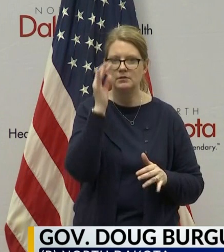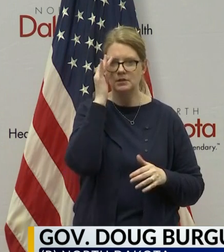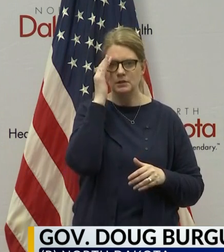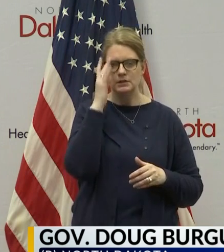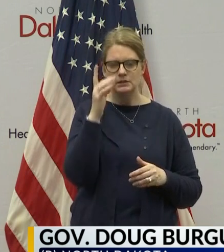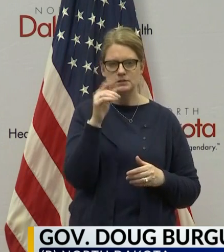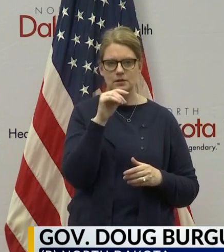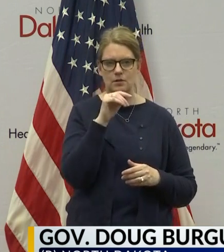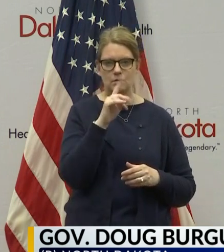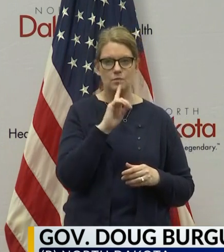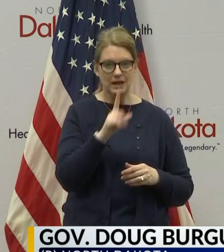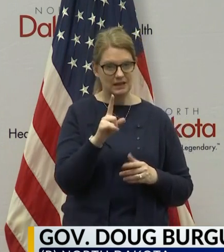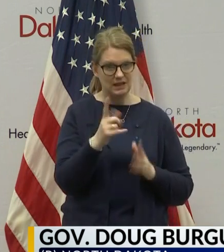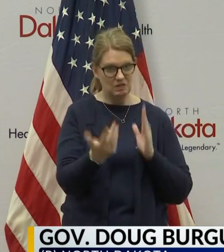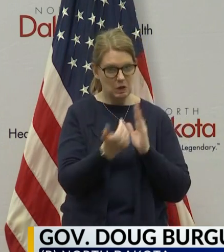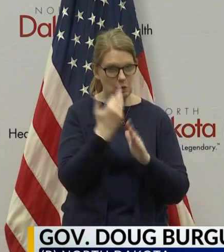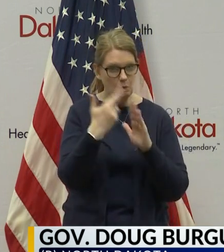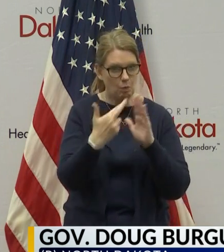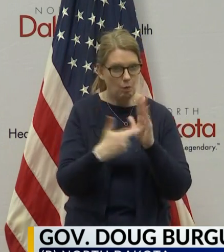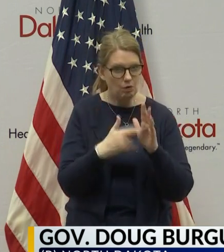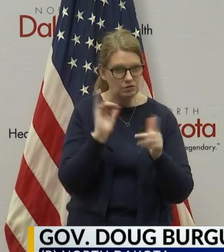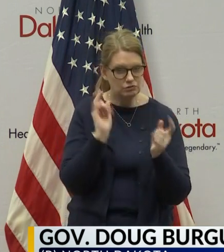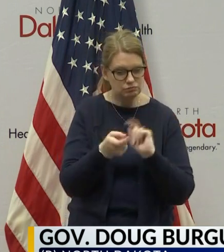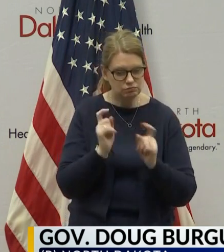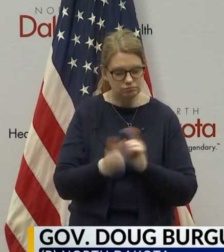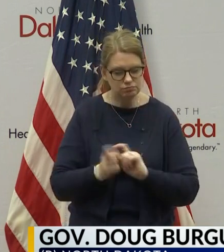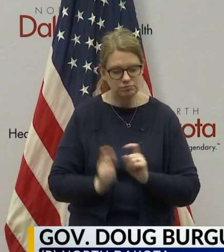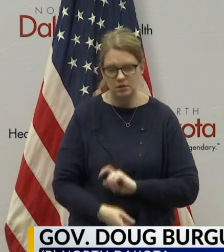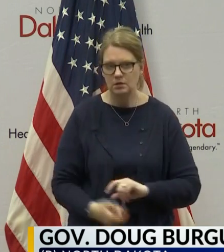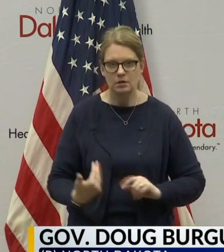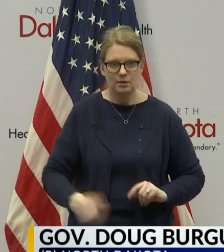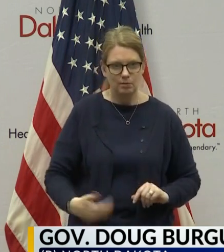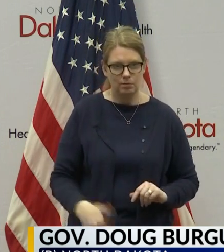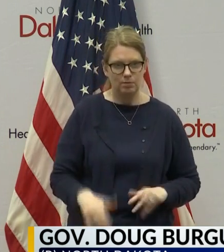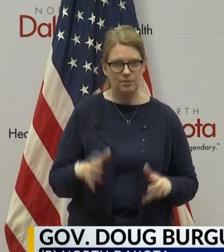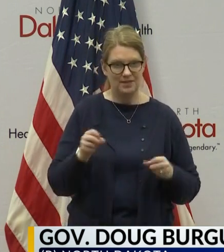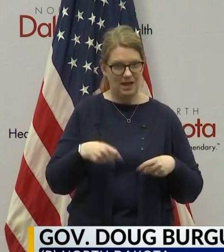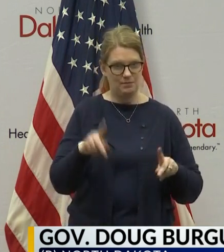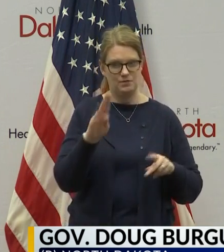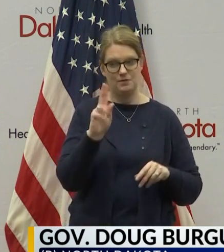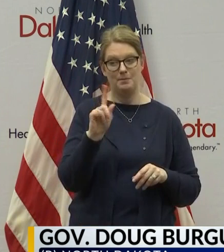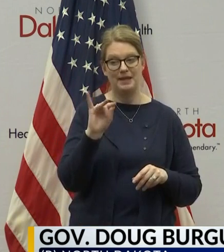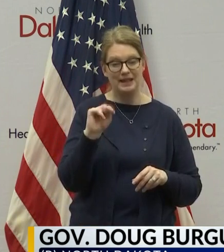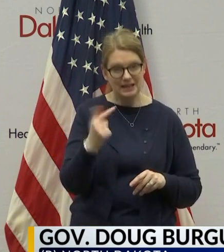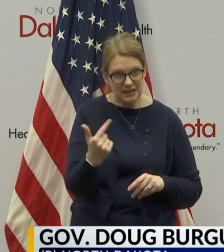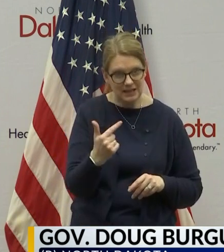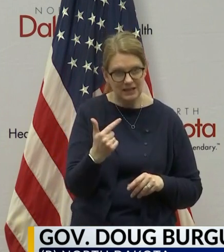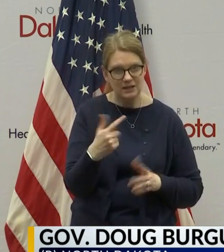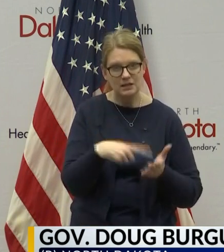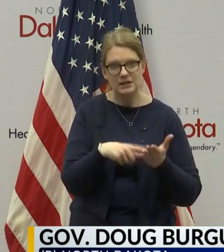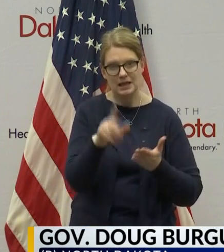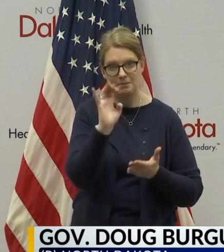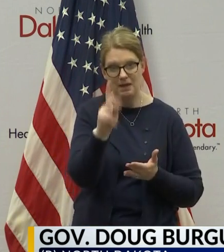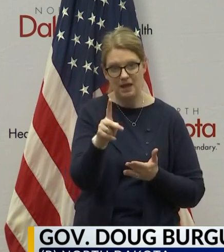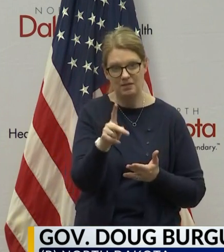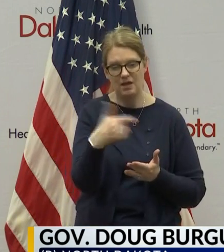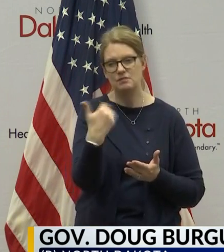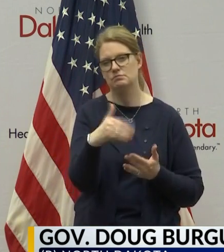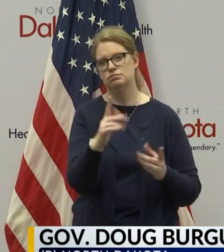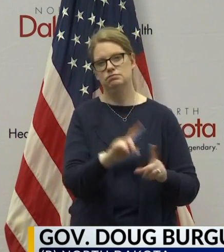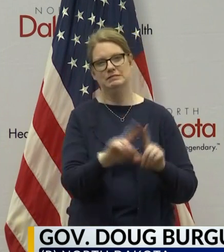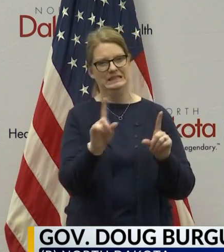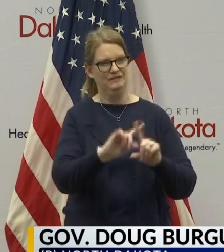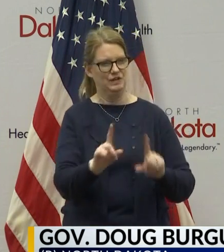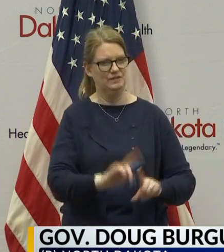of every, all the new rule changes, because the opportunities for billing in terms of how you get reimbursed for this are substantial.